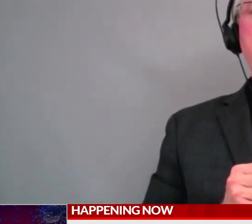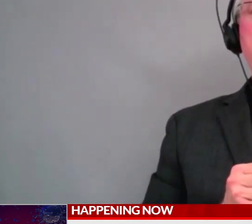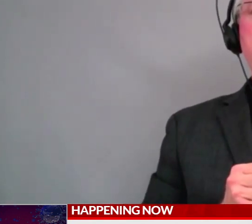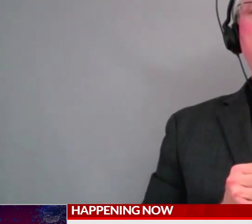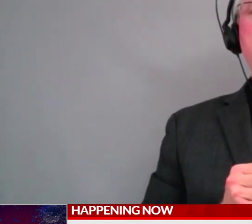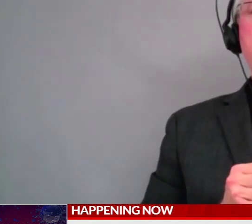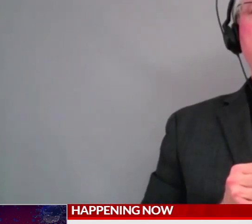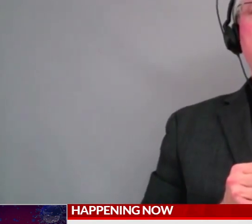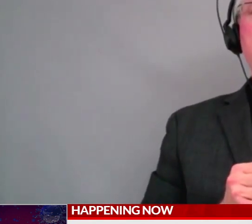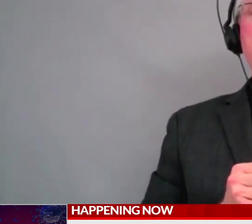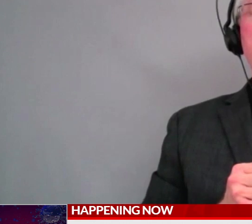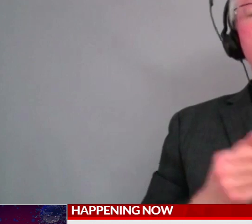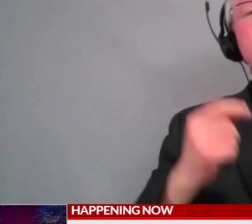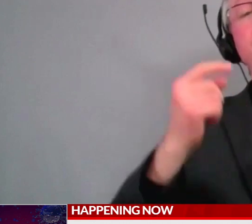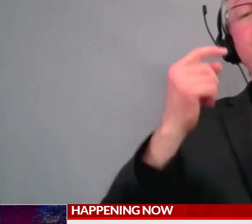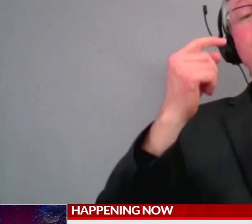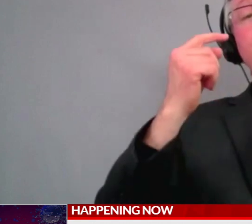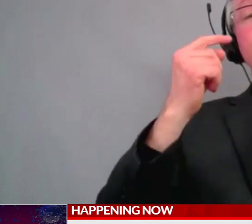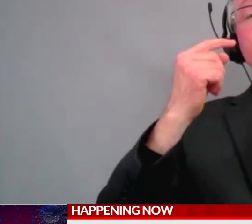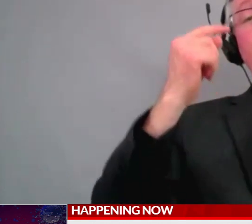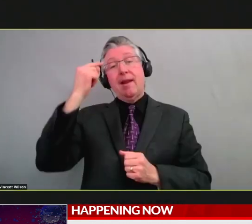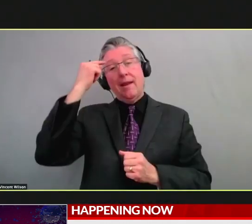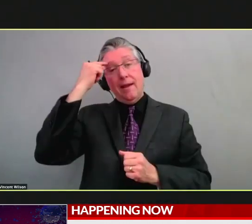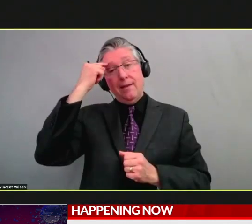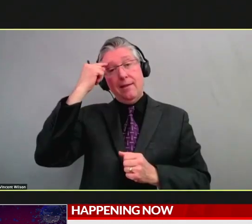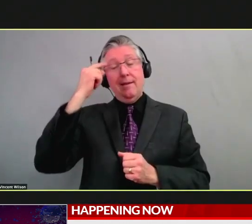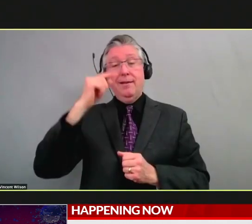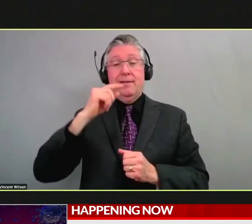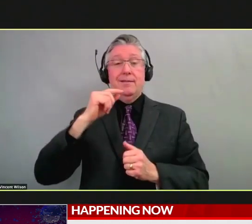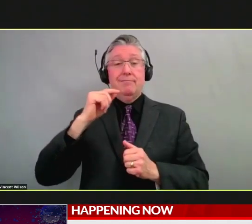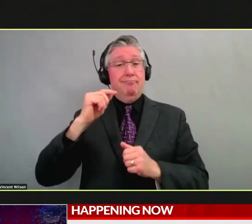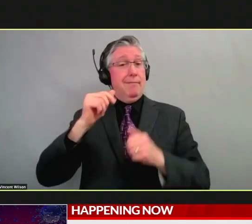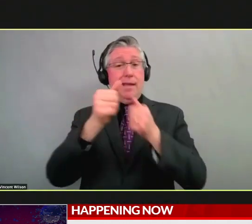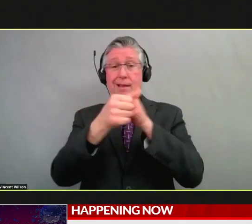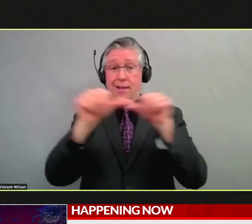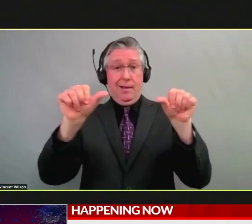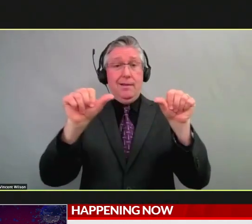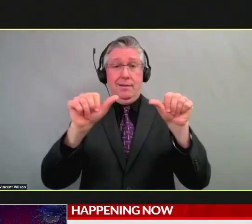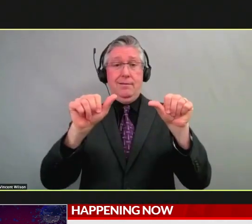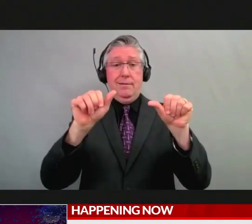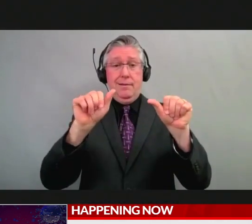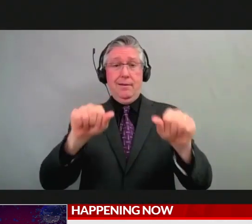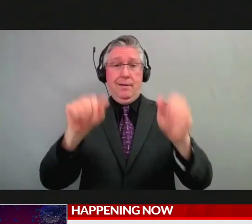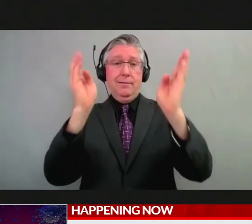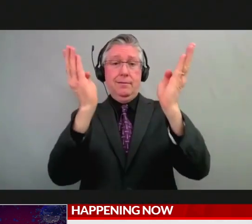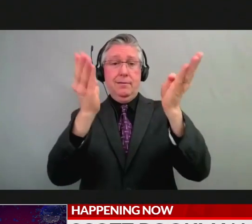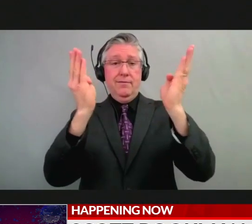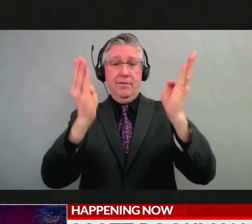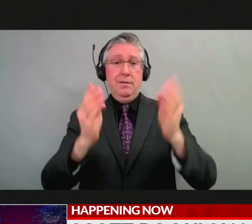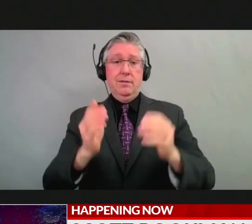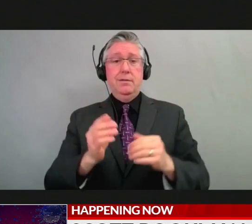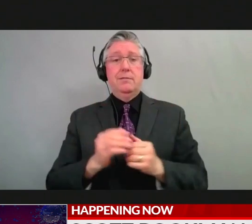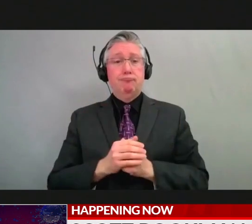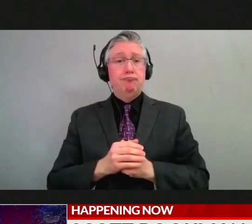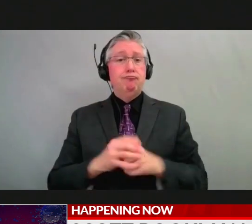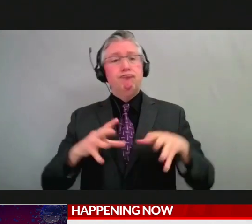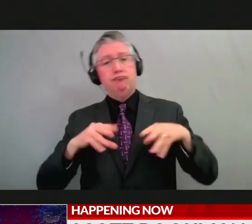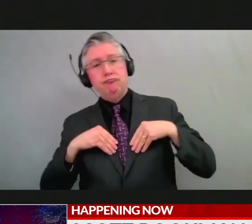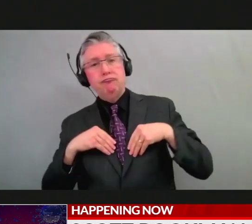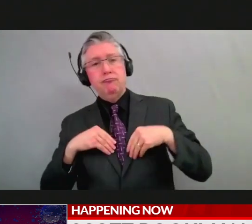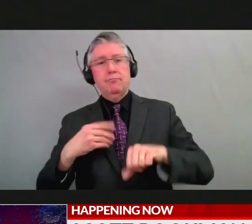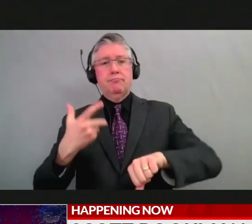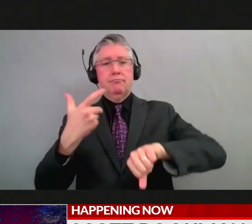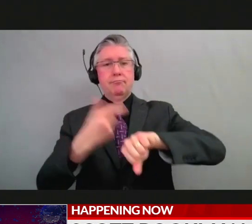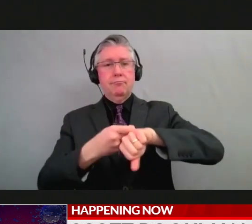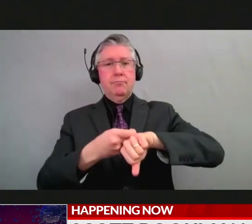believe everybody is reachable and our goal here is going to be to continue to work with all of our community partners, our